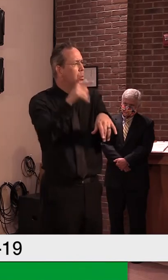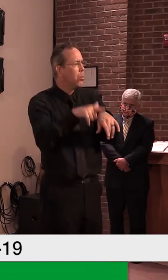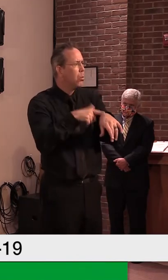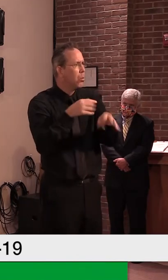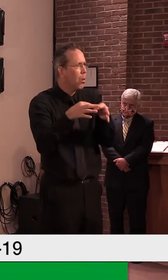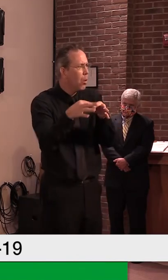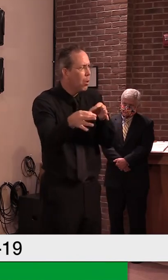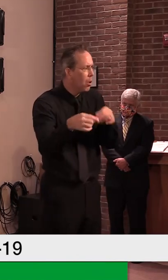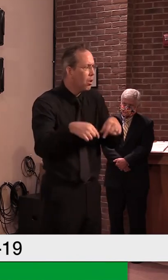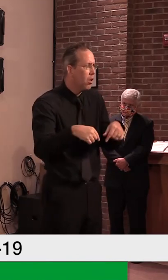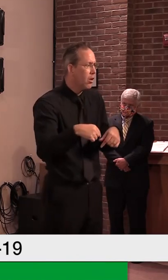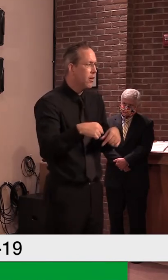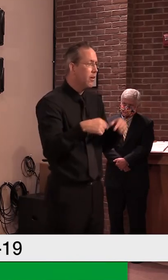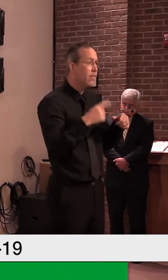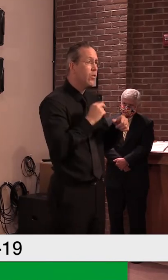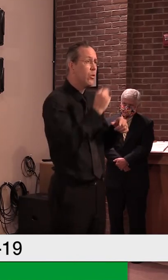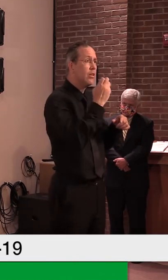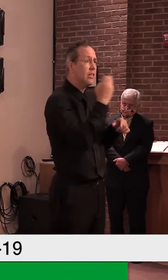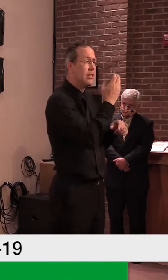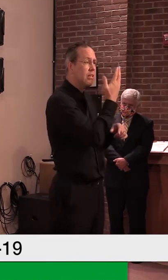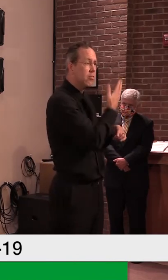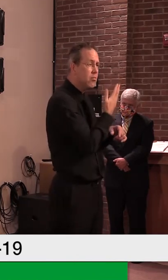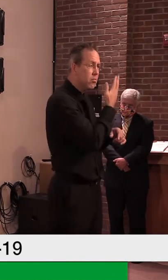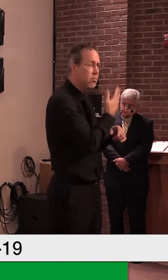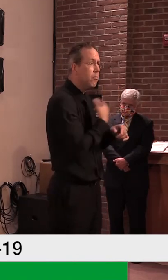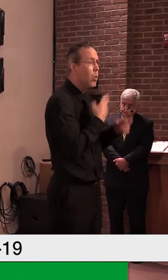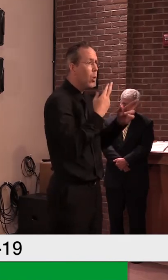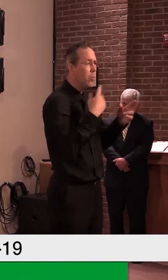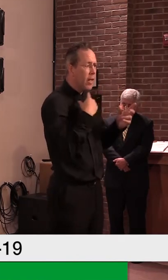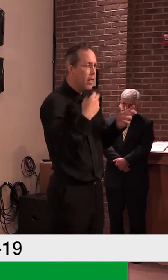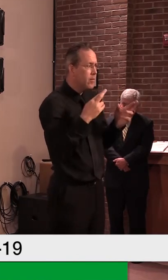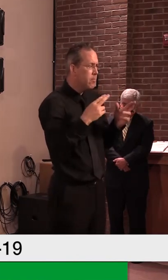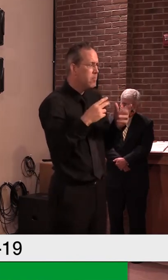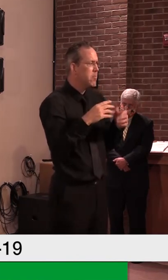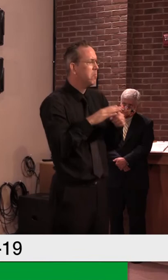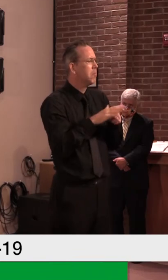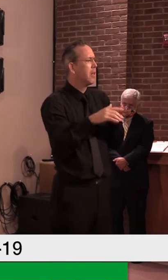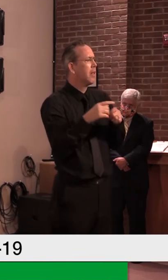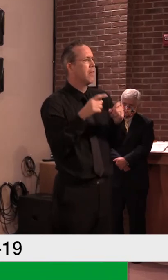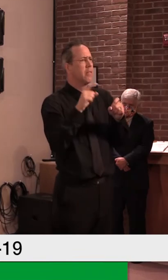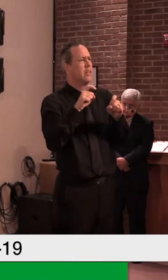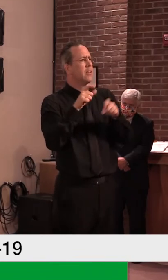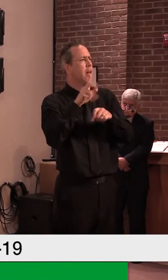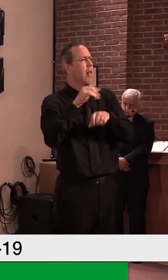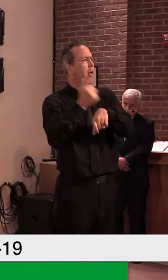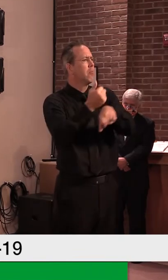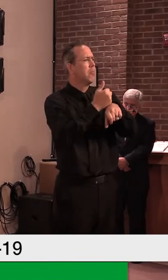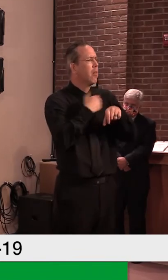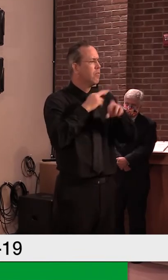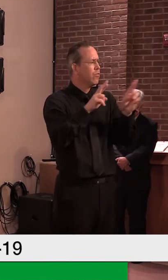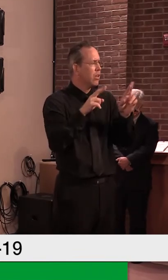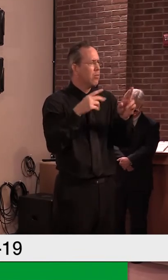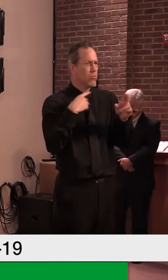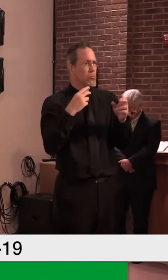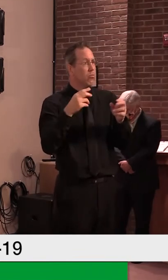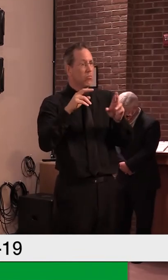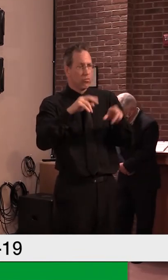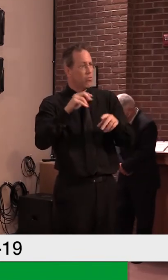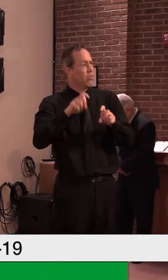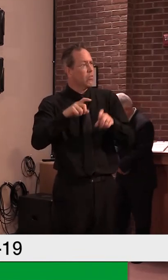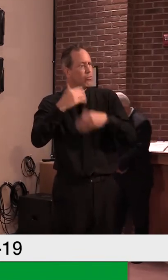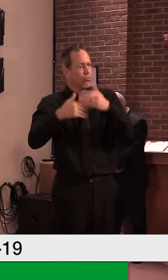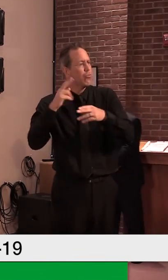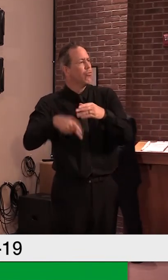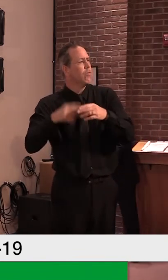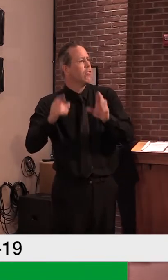enough established, um, contacts and contracts that would allow us to hopefully capitalize on ones